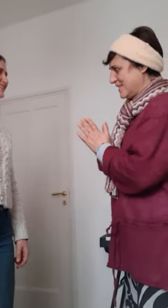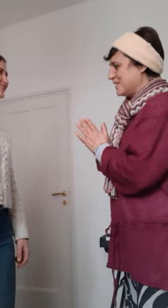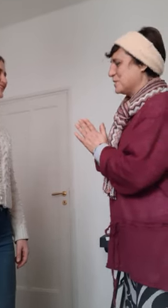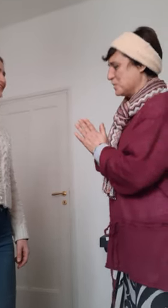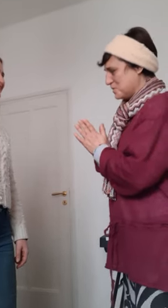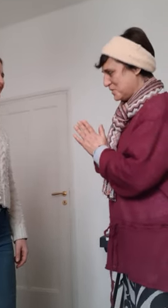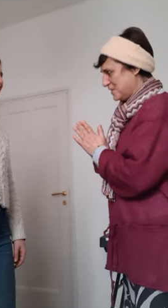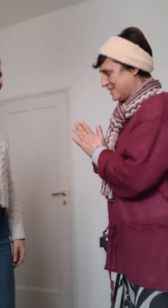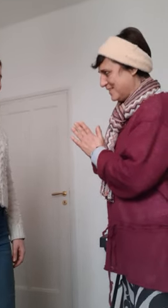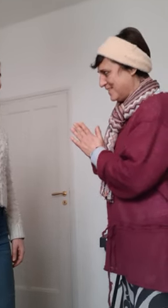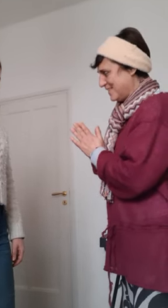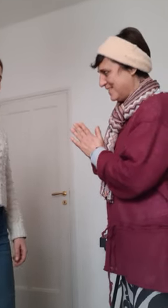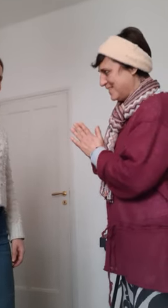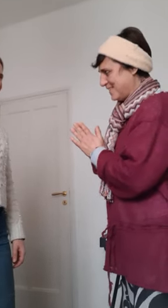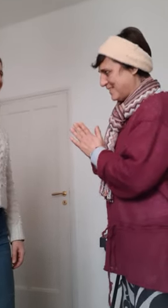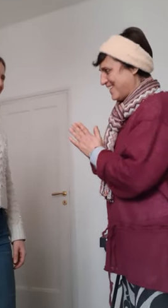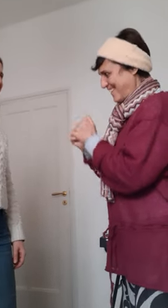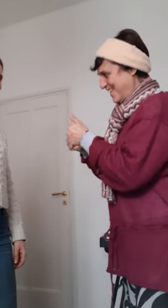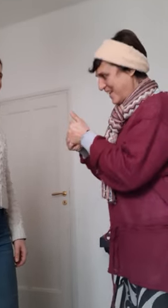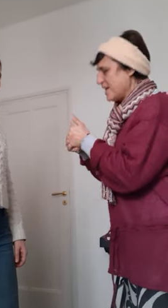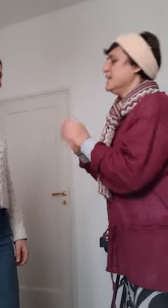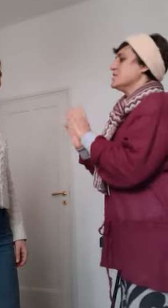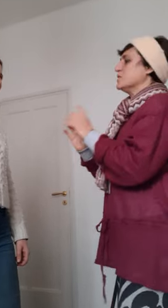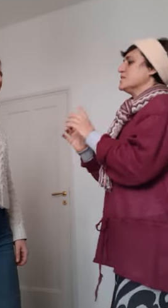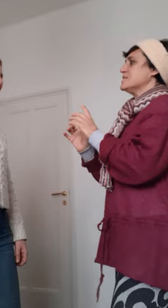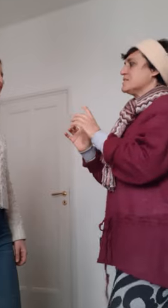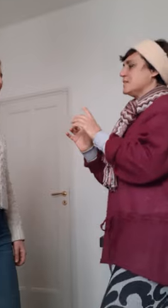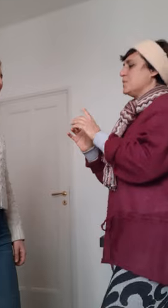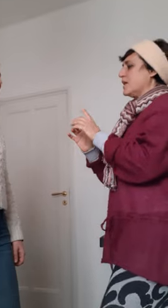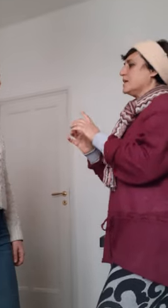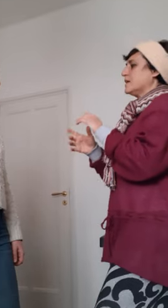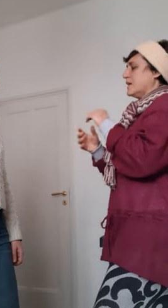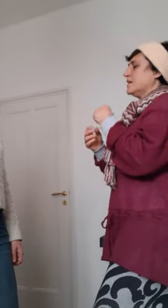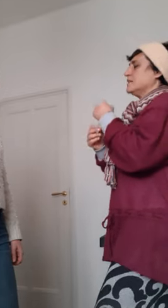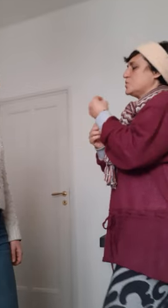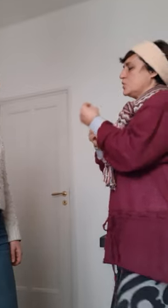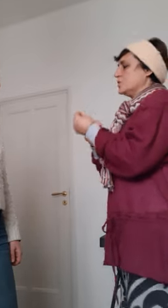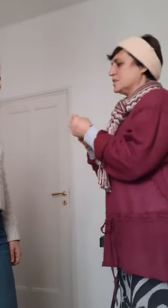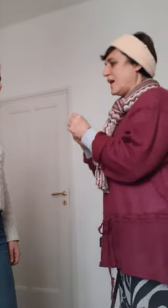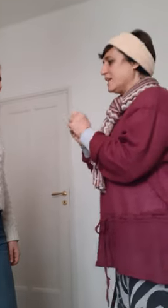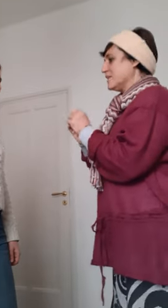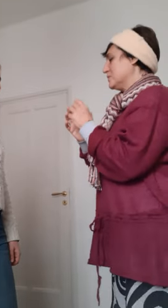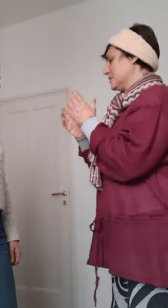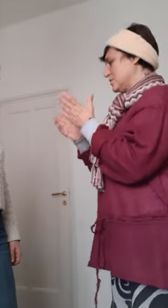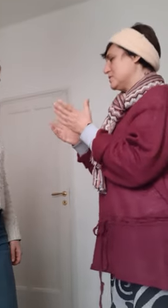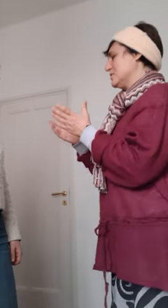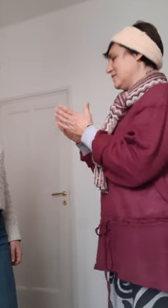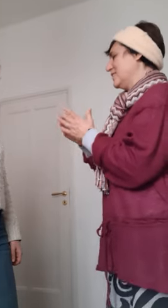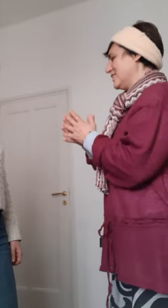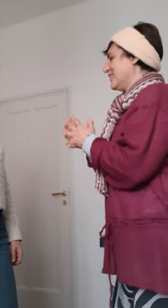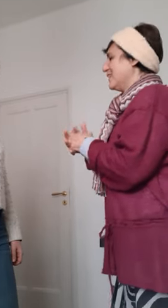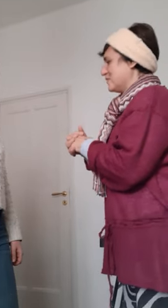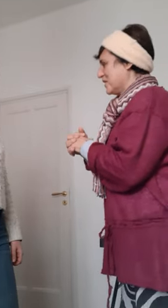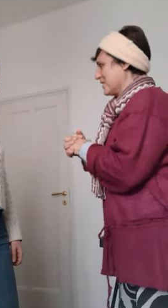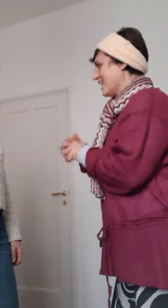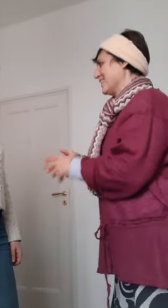global yes okay so this is the way uh to learn uh when was uh very young